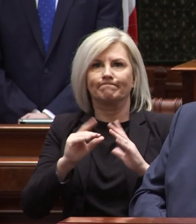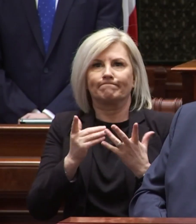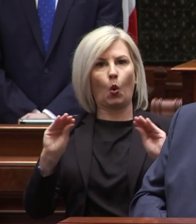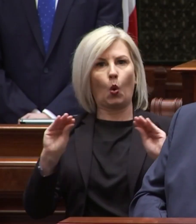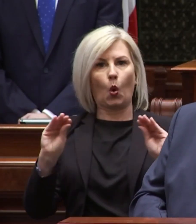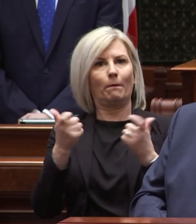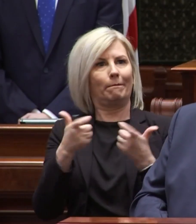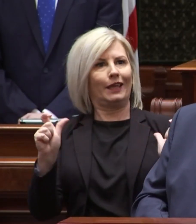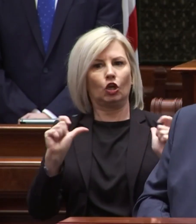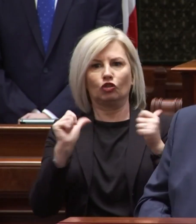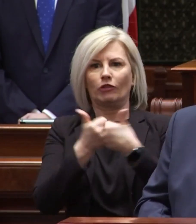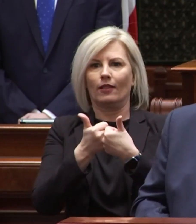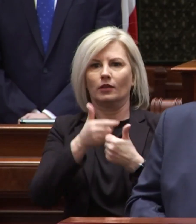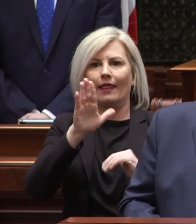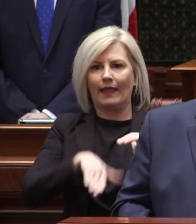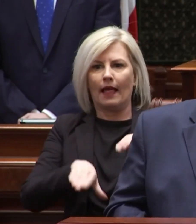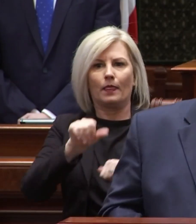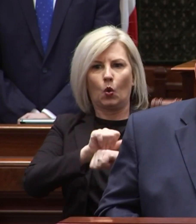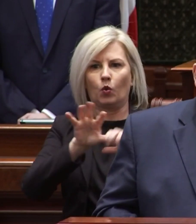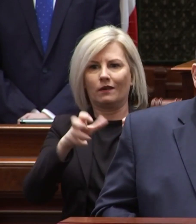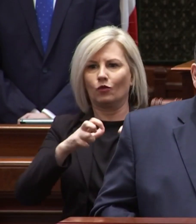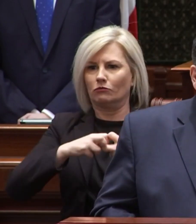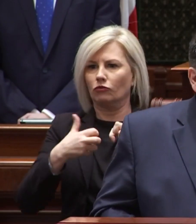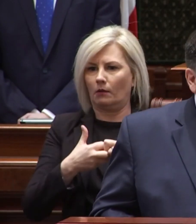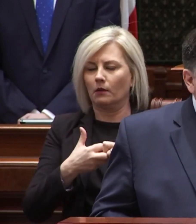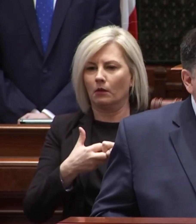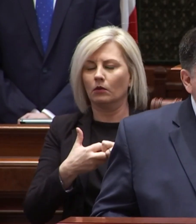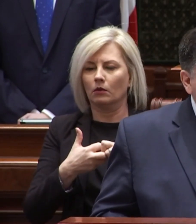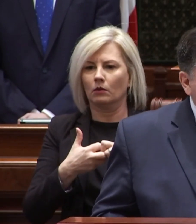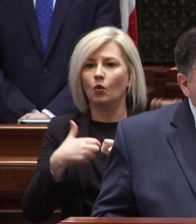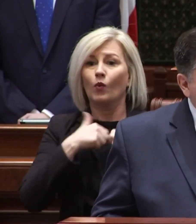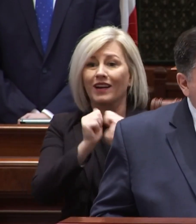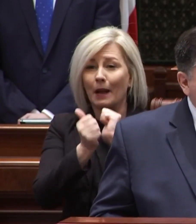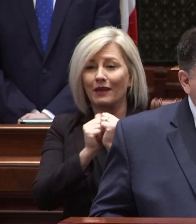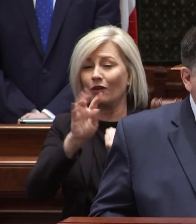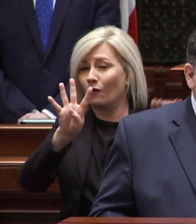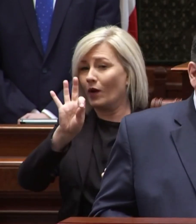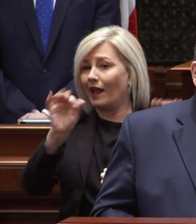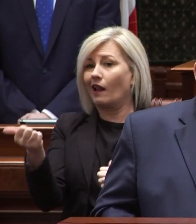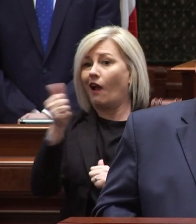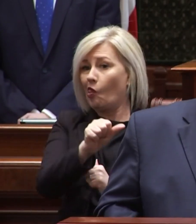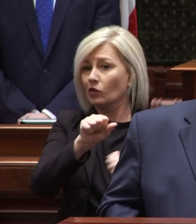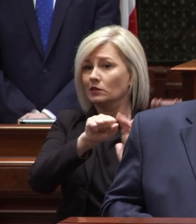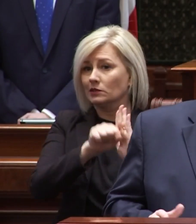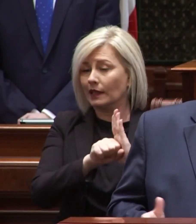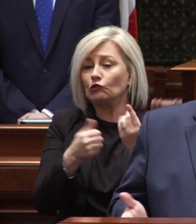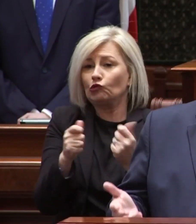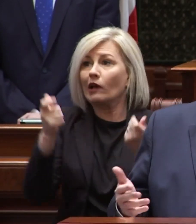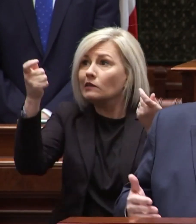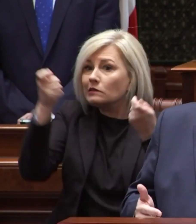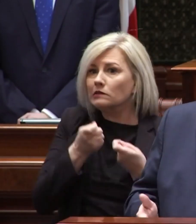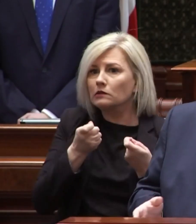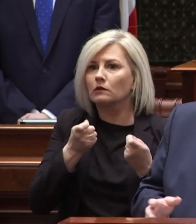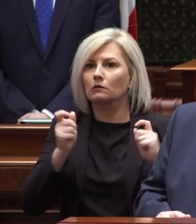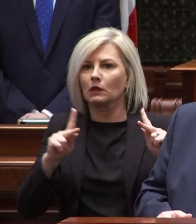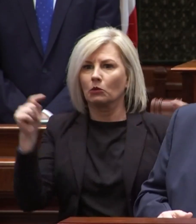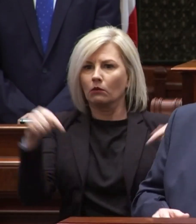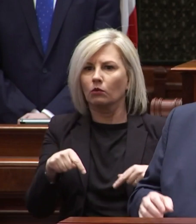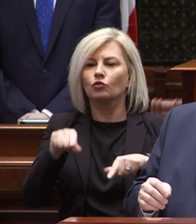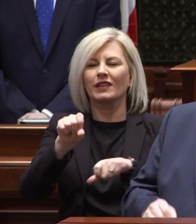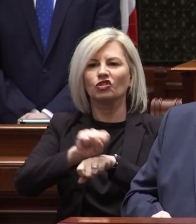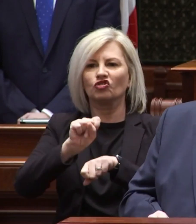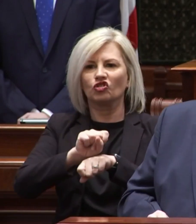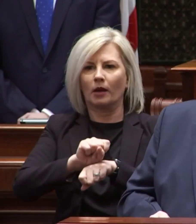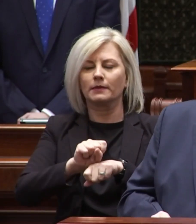challenge in this arena than the workforce problem and we are competing with 49 other states to try and attract people to these